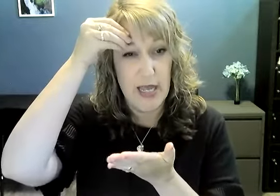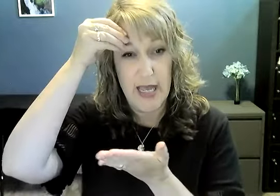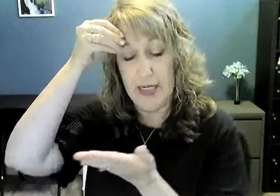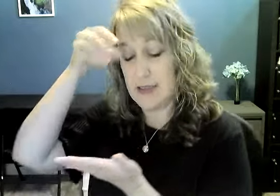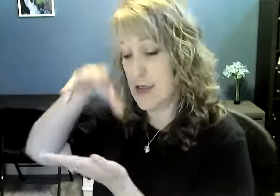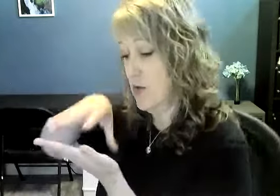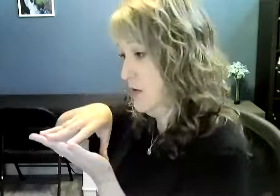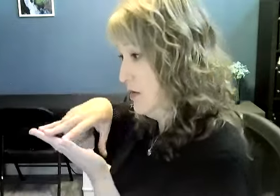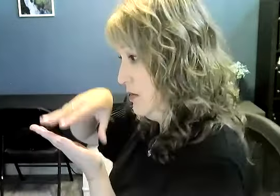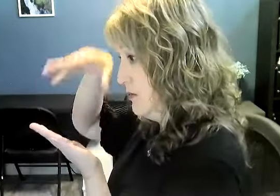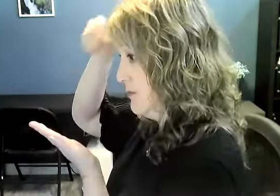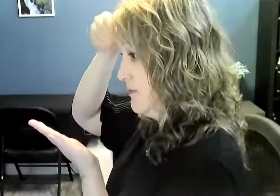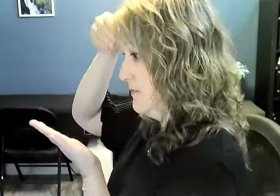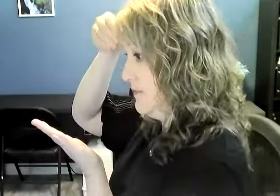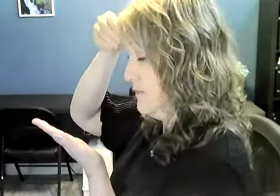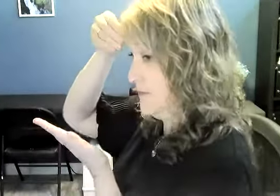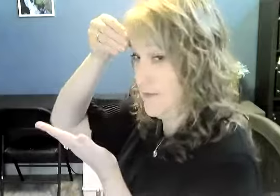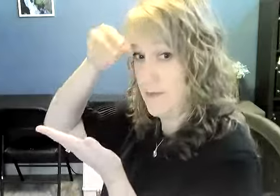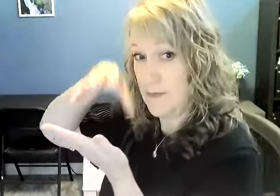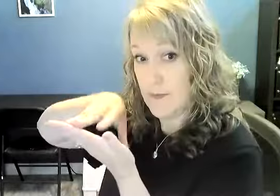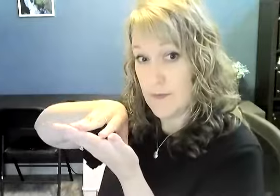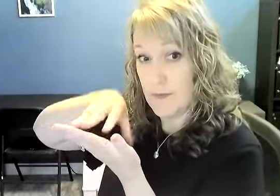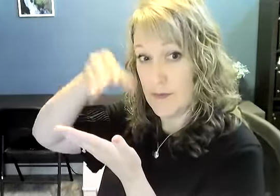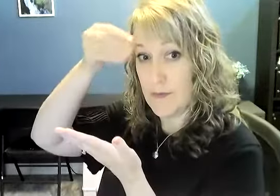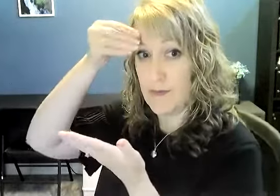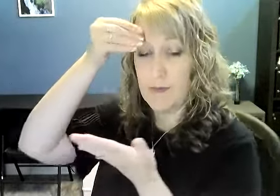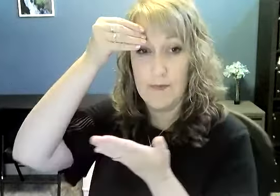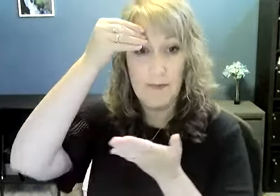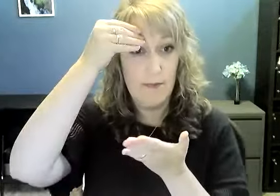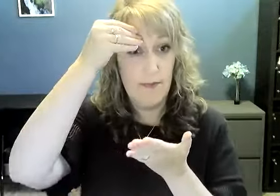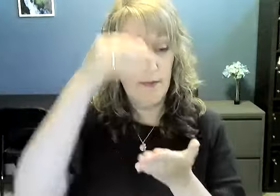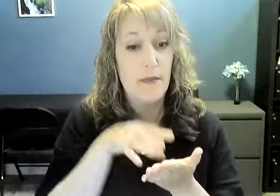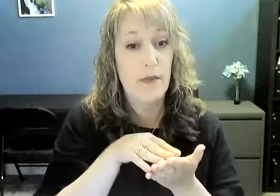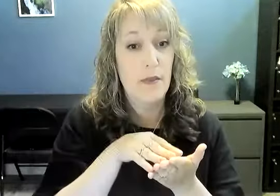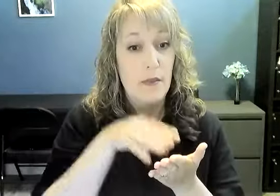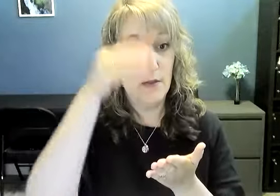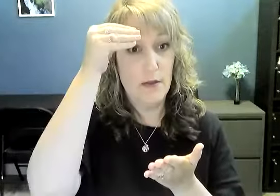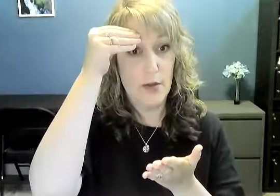head. So learn. Learn.